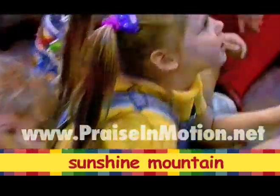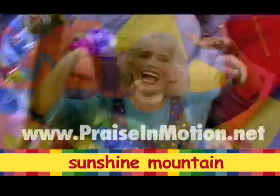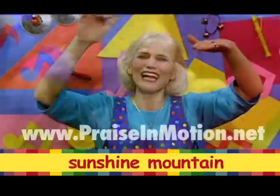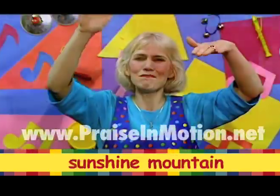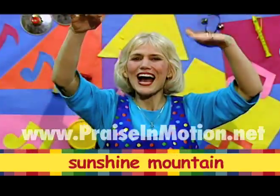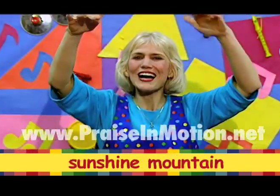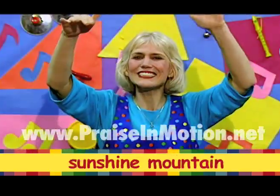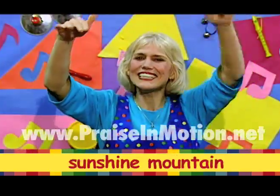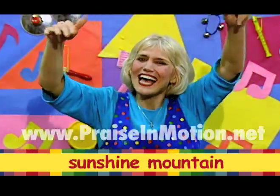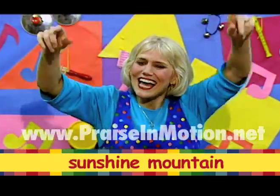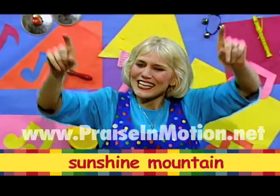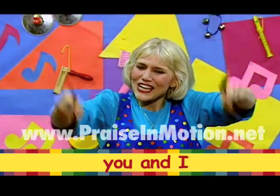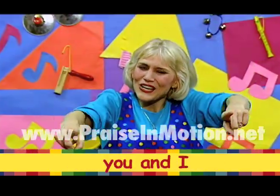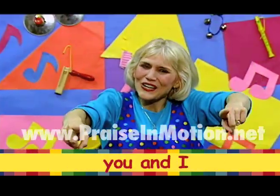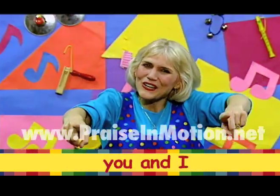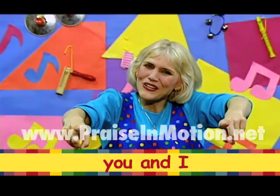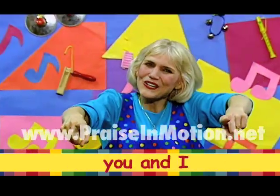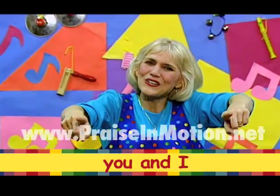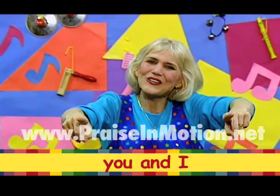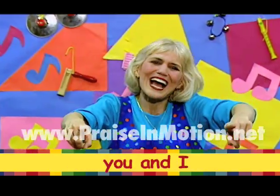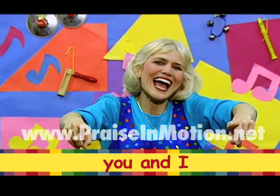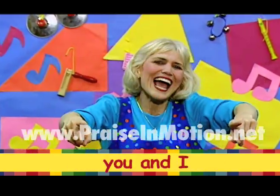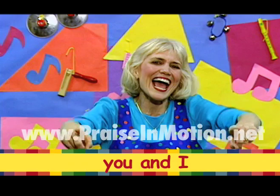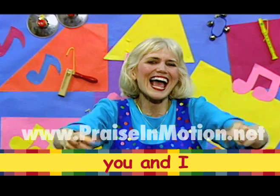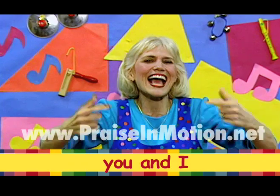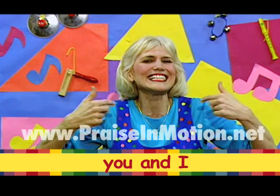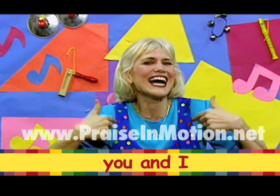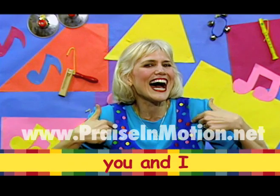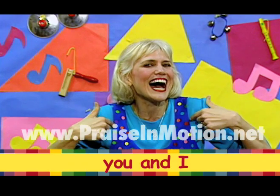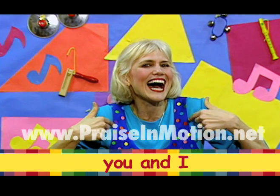mountain you and I